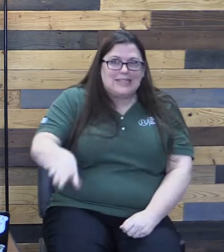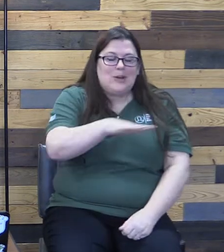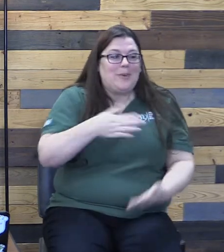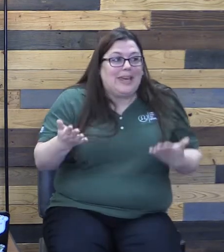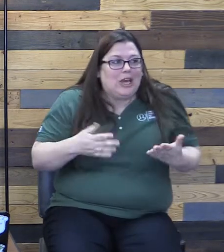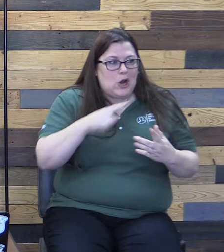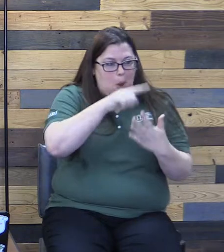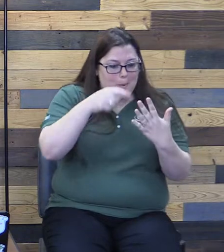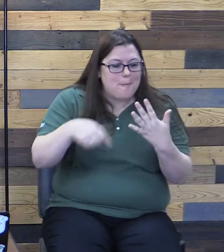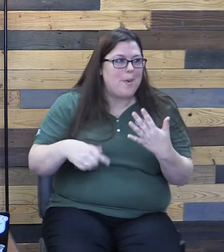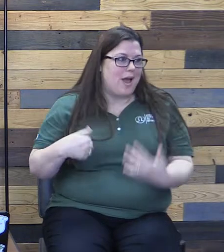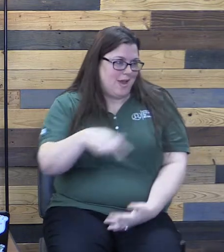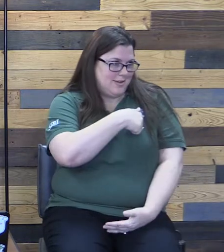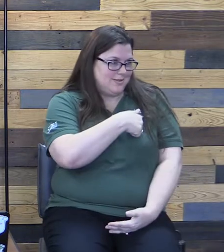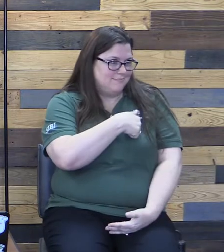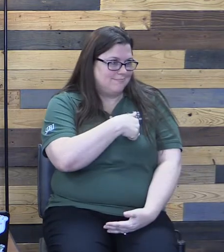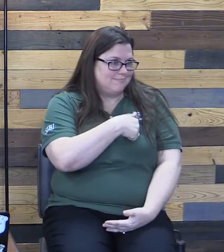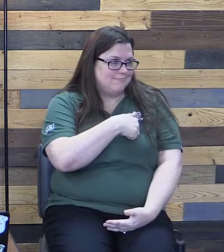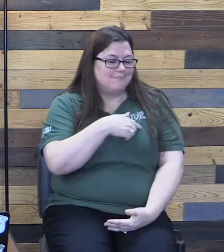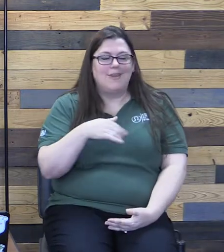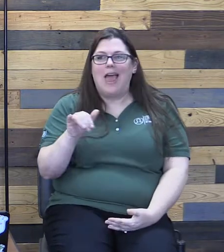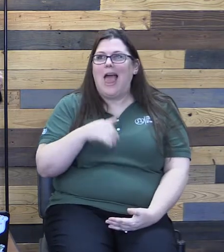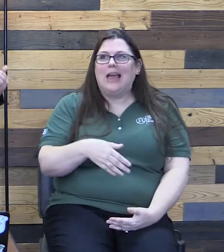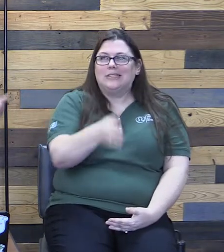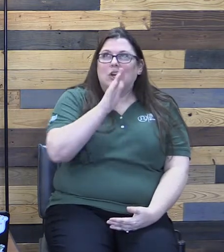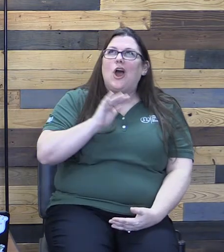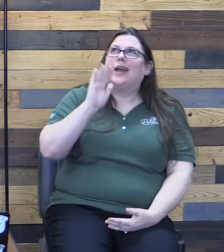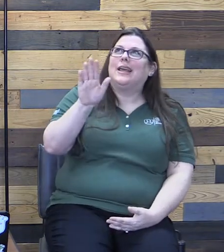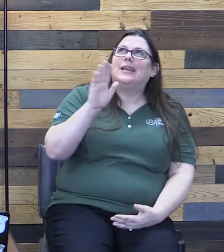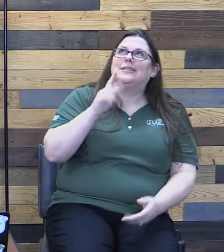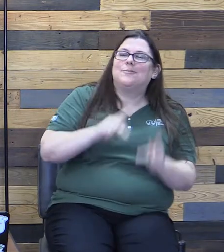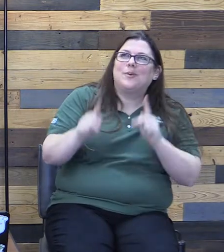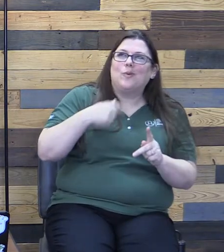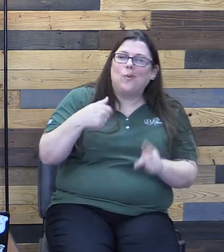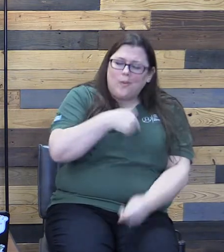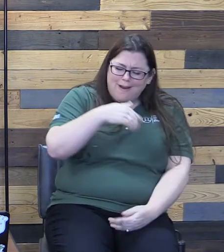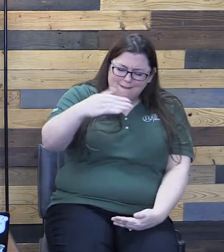As God's people, we are invited to participate in that mission.